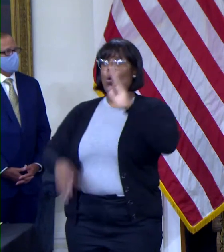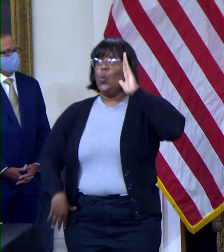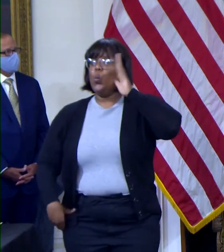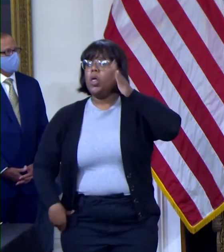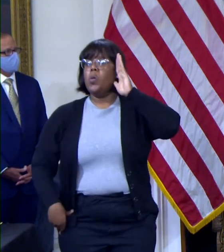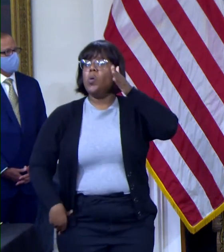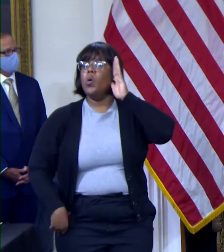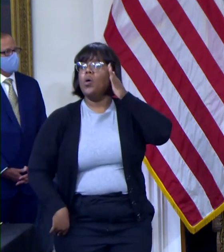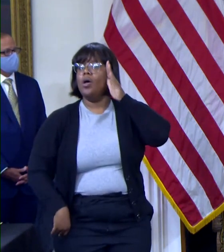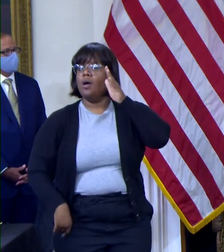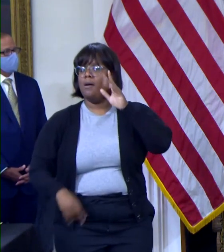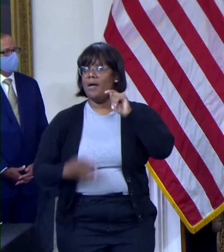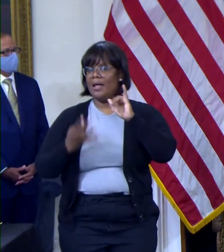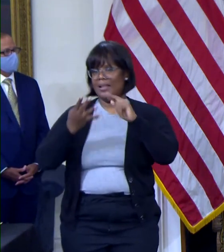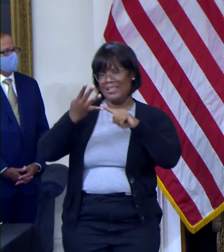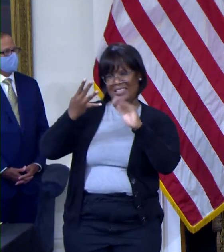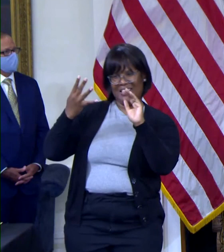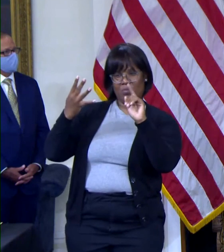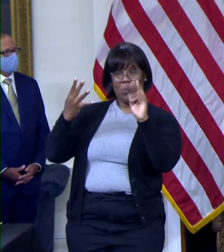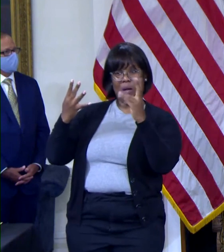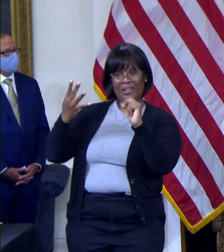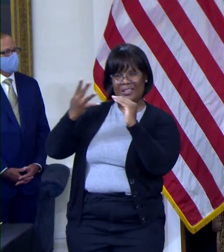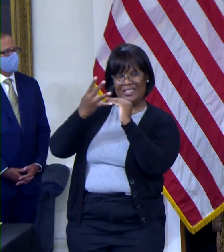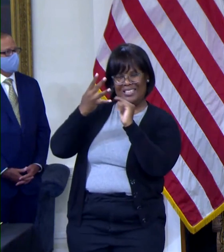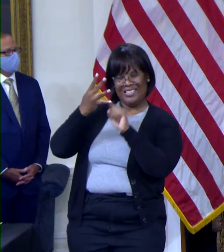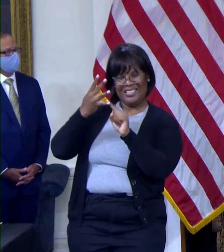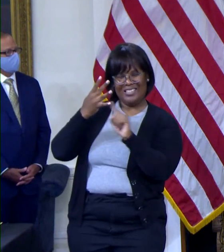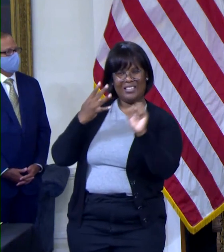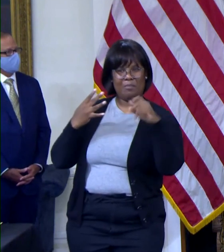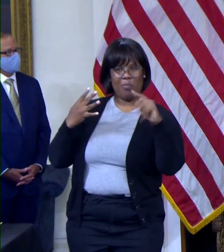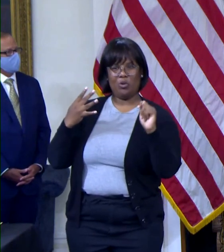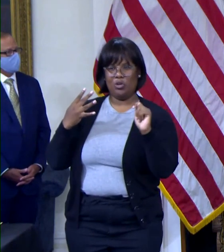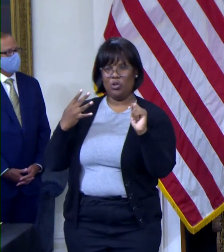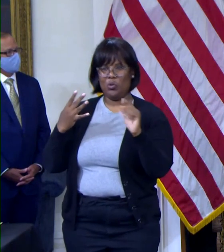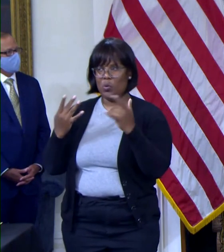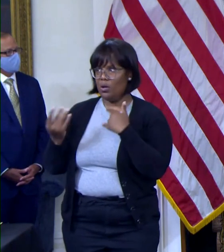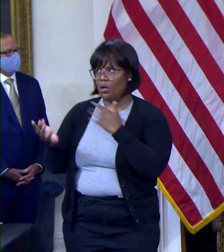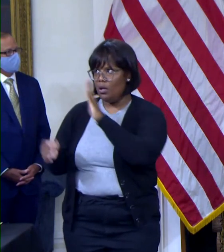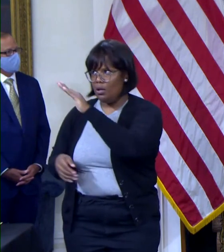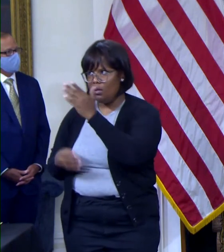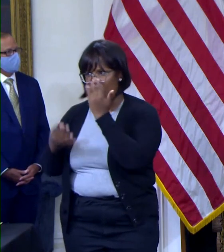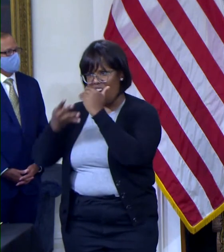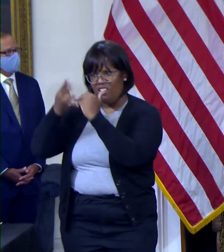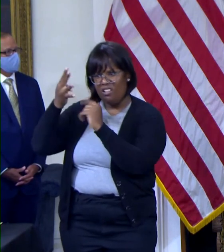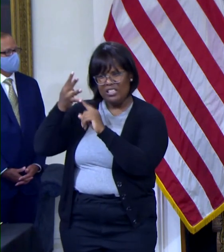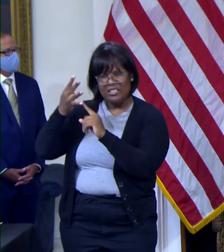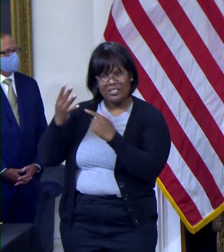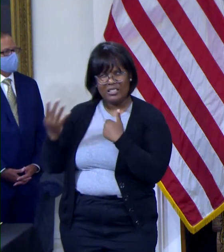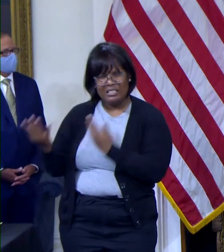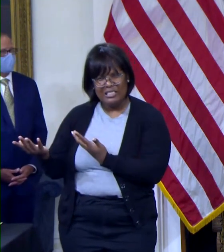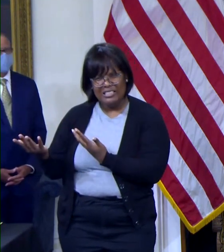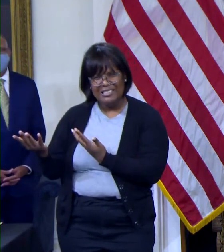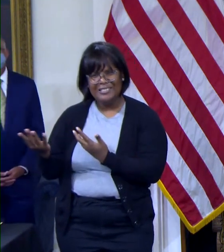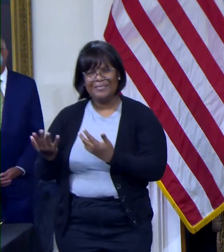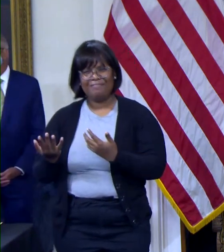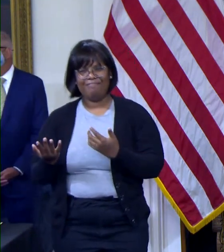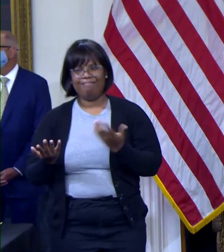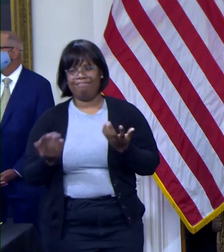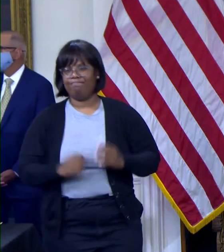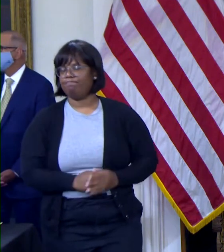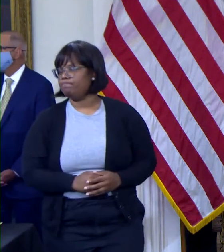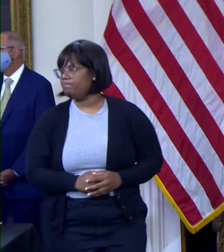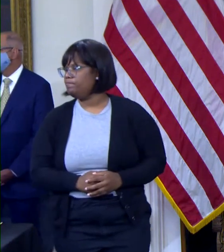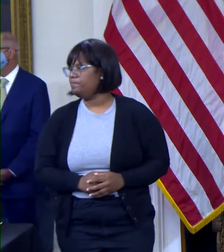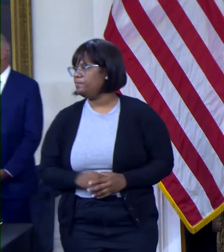September. And our question is why? If they know that we should do it, then maybe we should start doing it. Is there